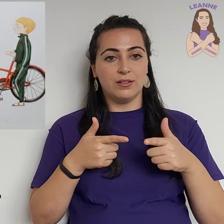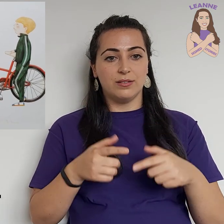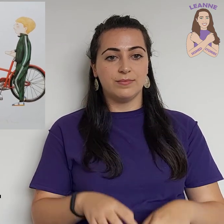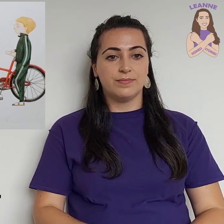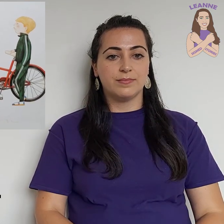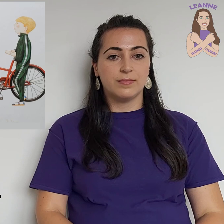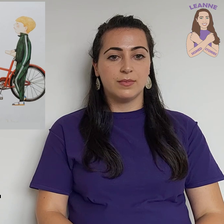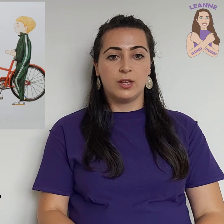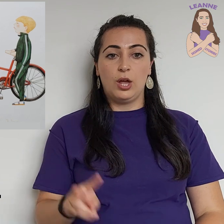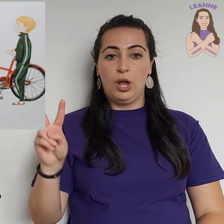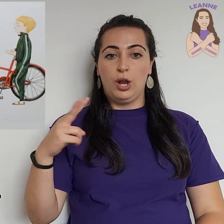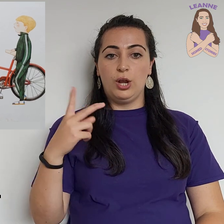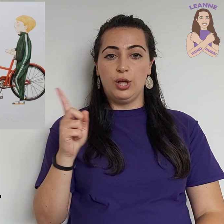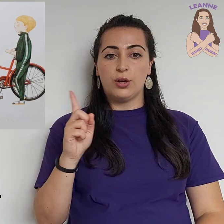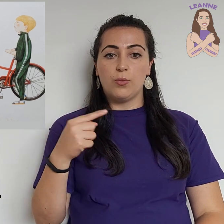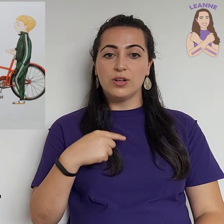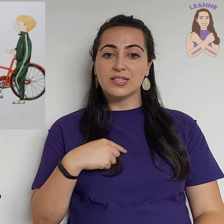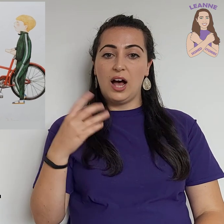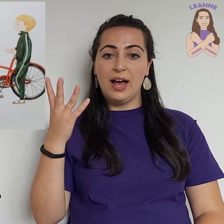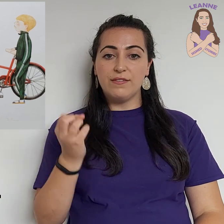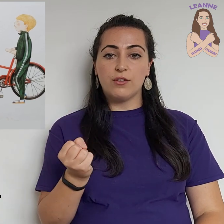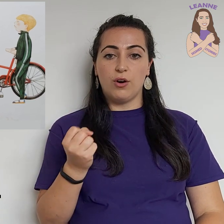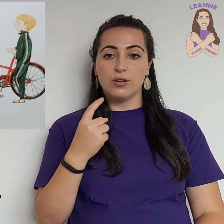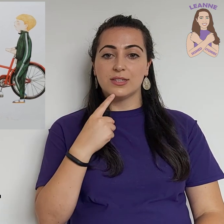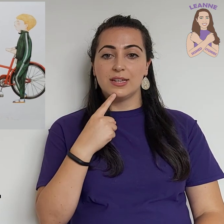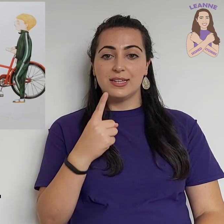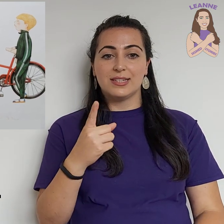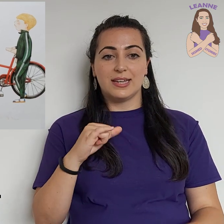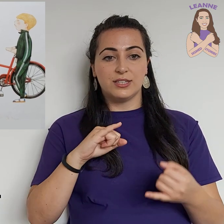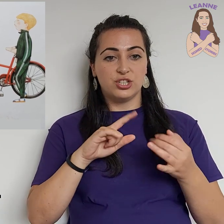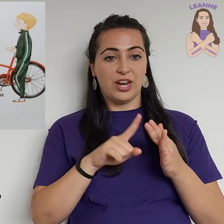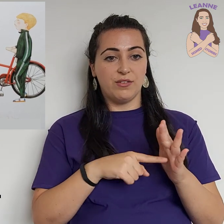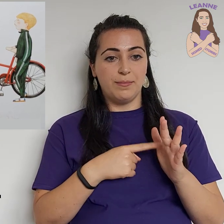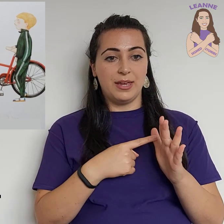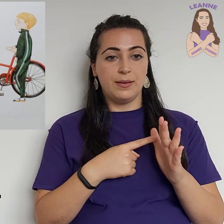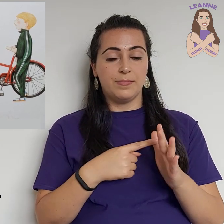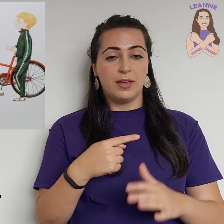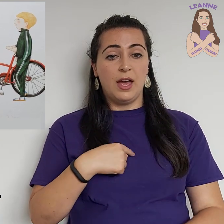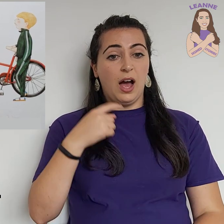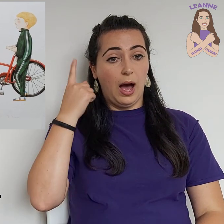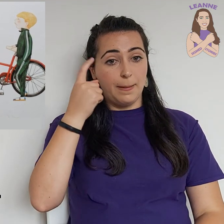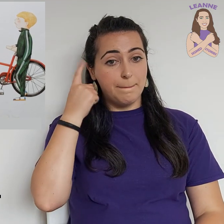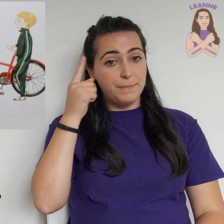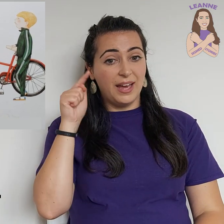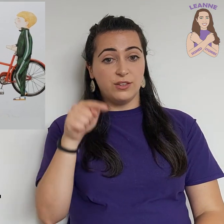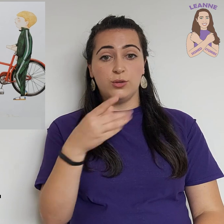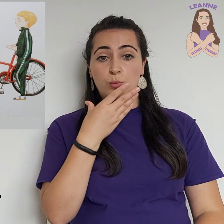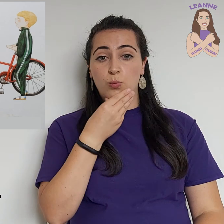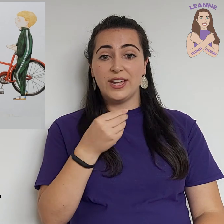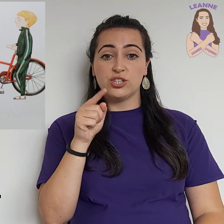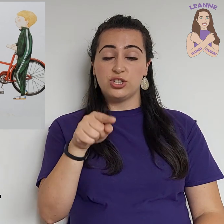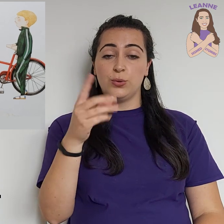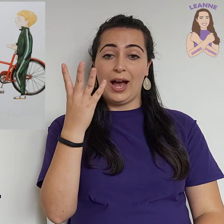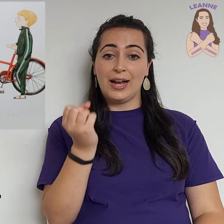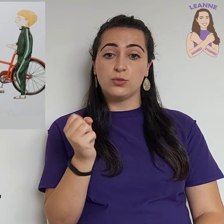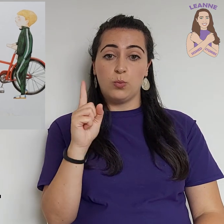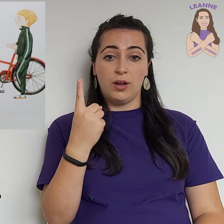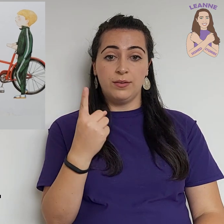Look what I've got, said Jeremy. I bet you wish you had one.